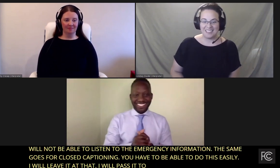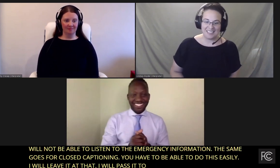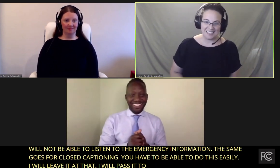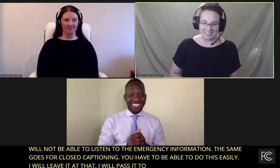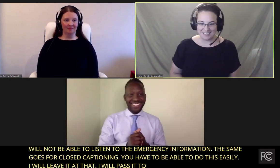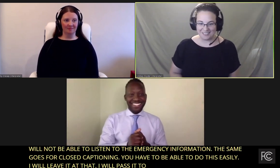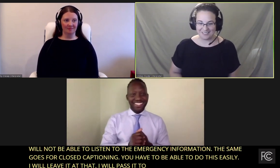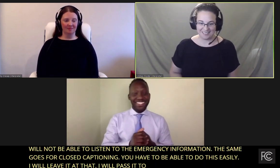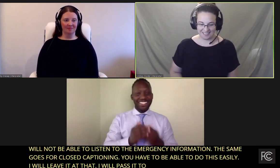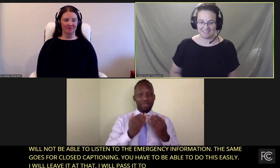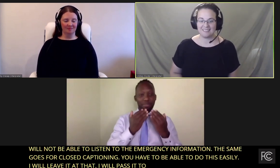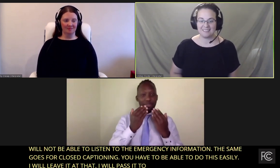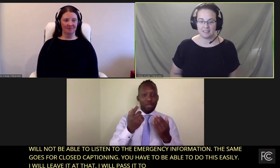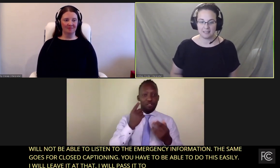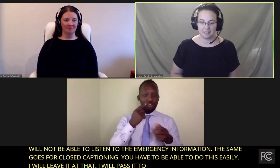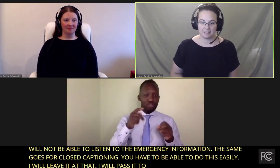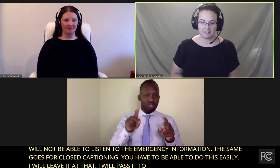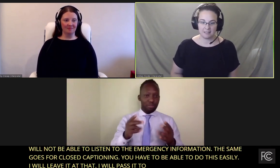Hello.